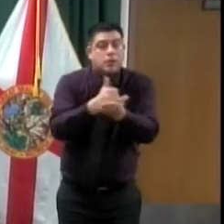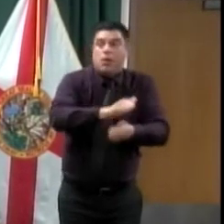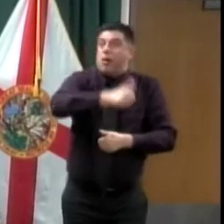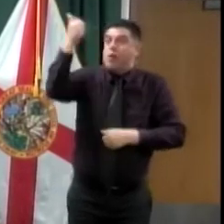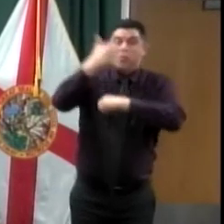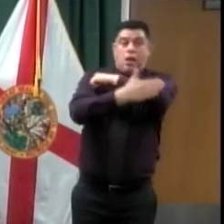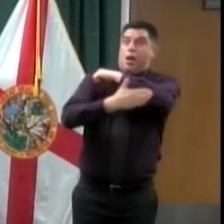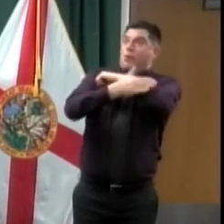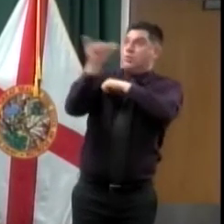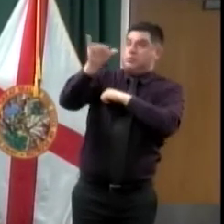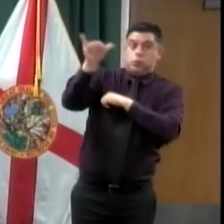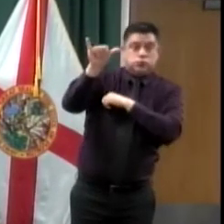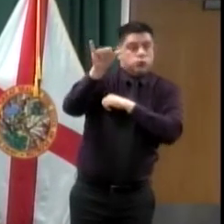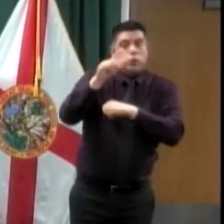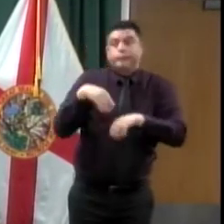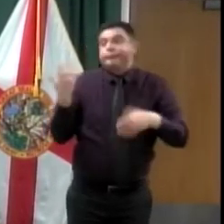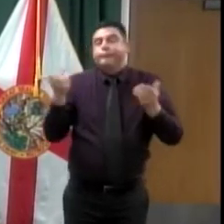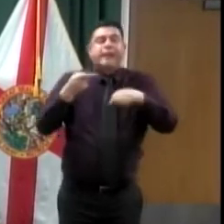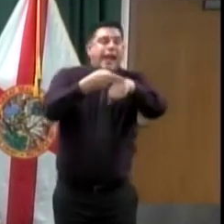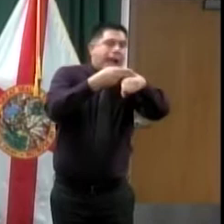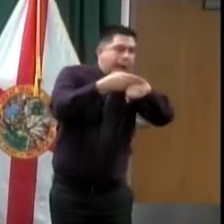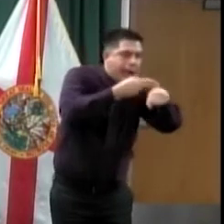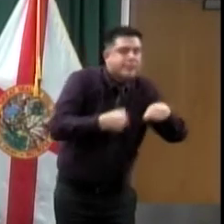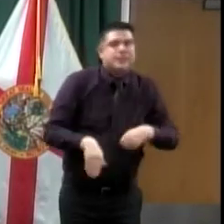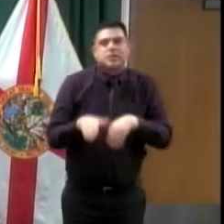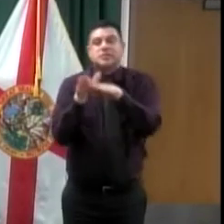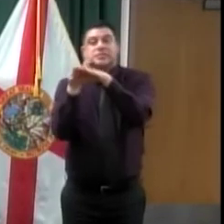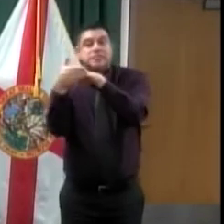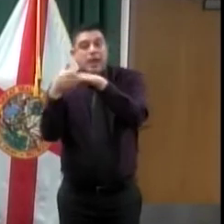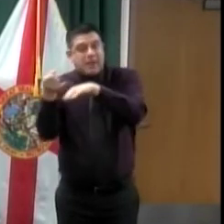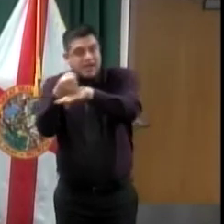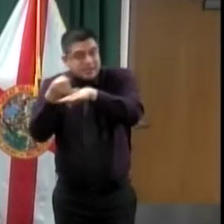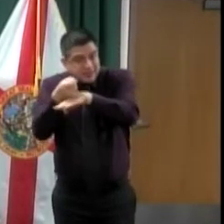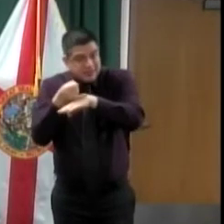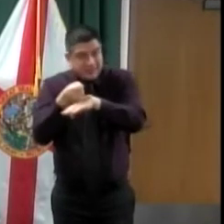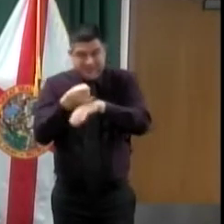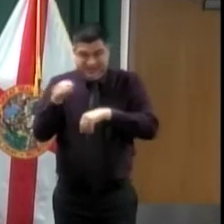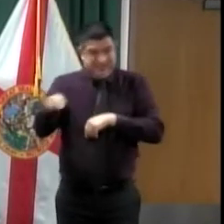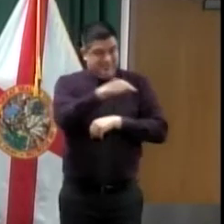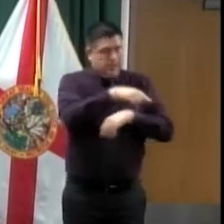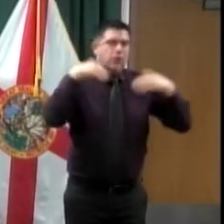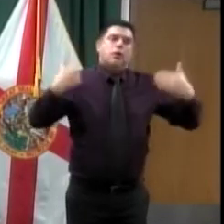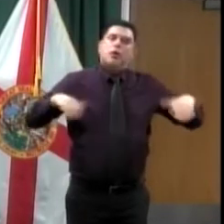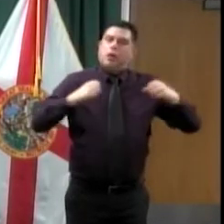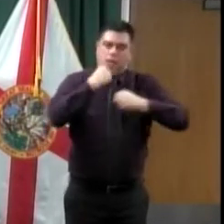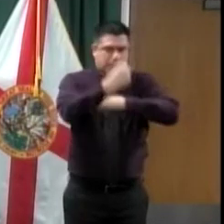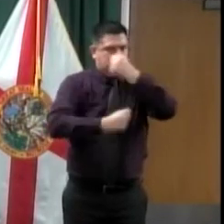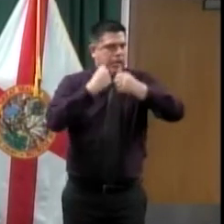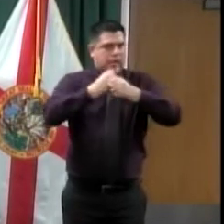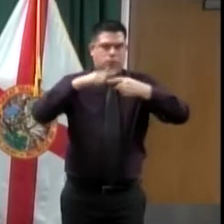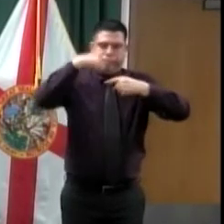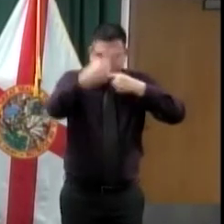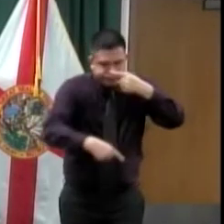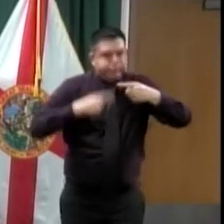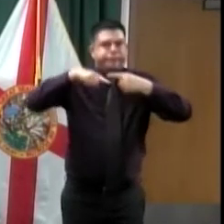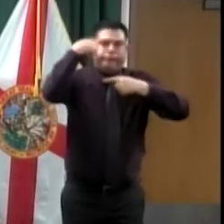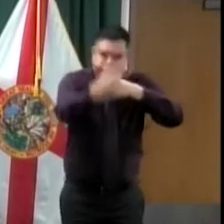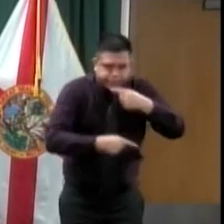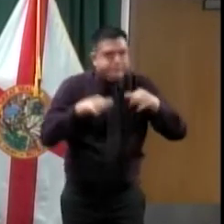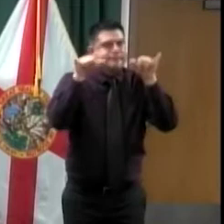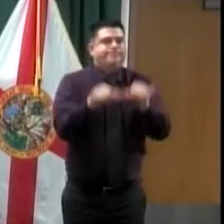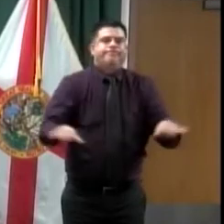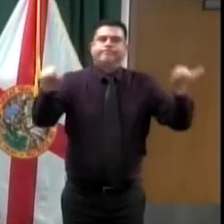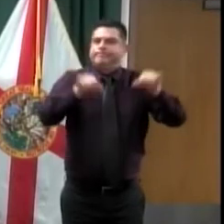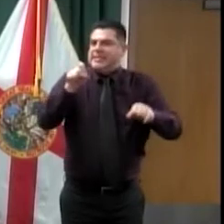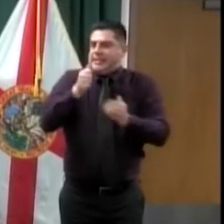as you know, many of these countries don't need a disaster to need assistance. And we provide food and non-food items also